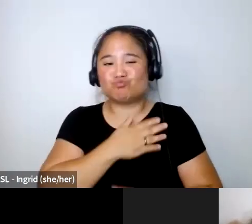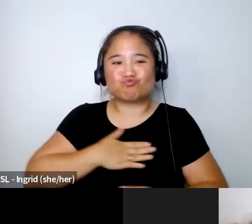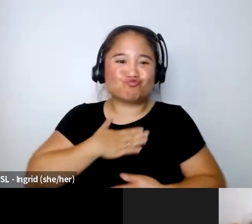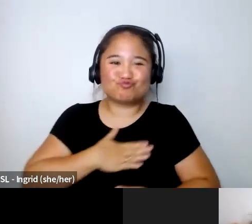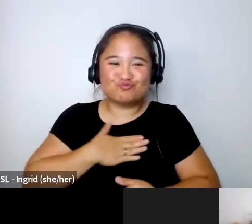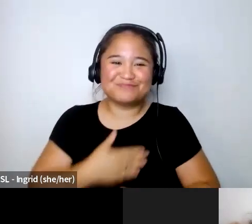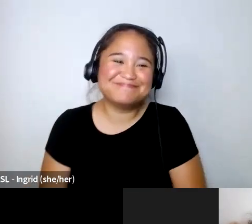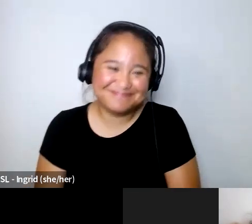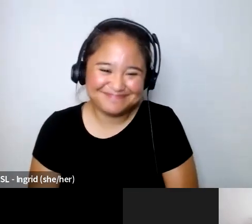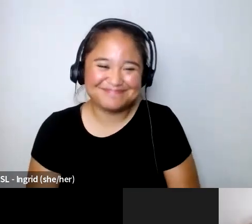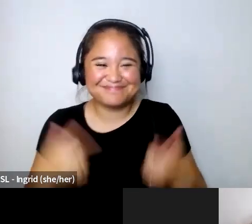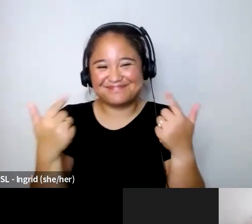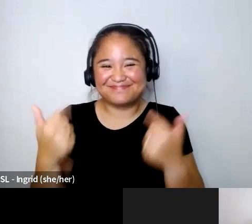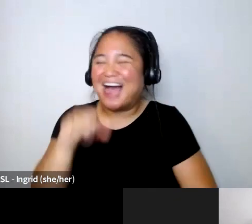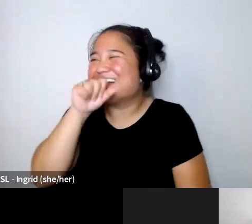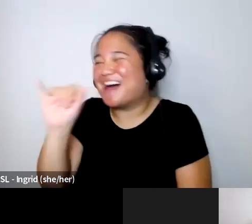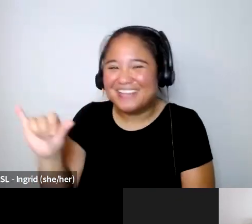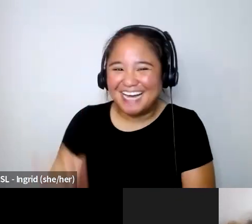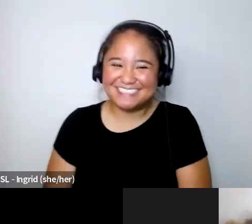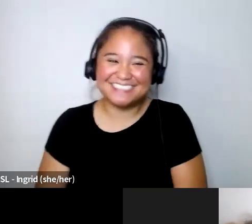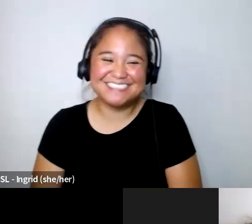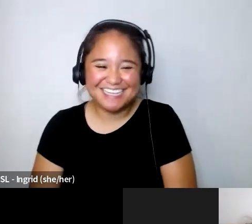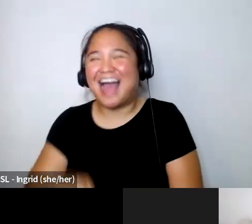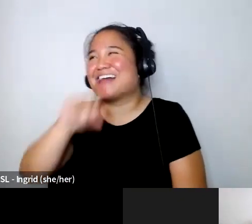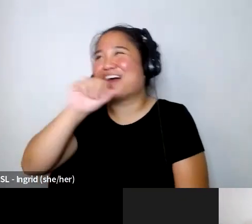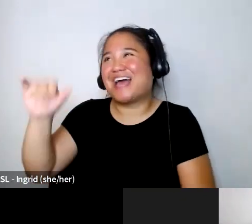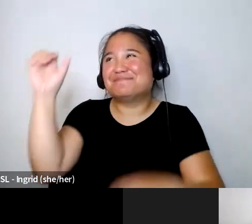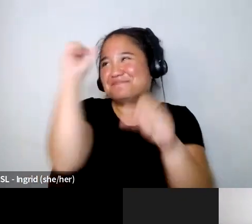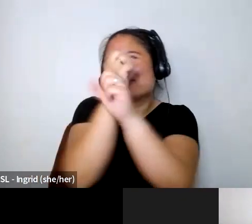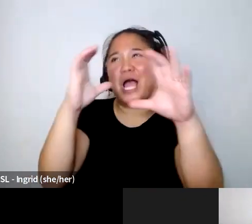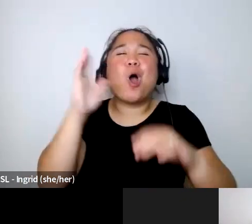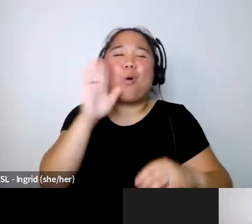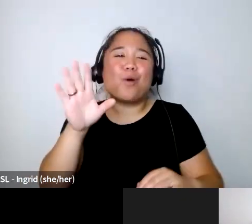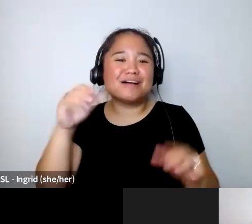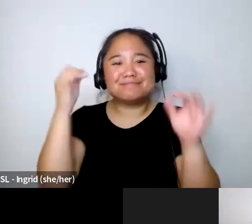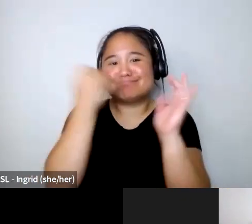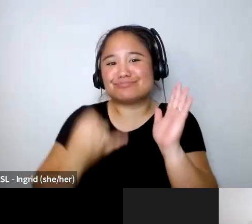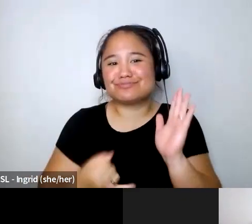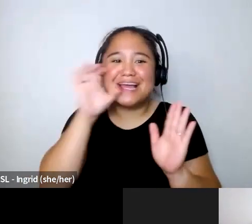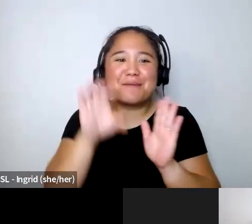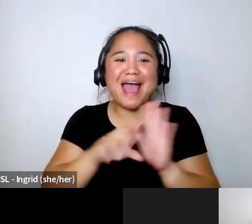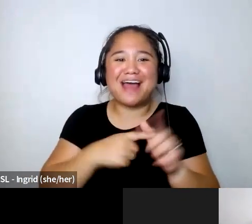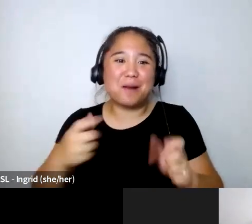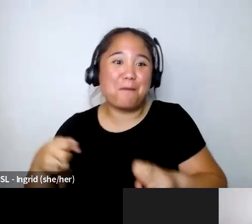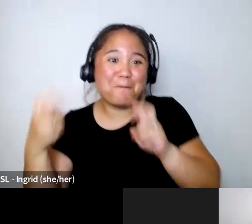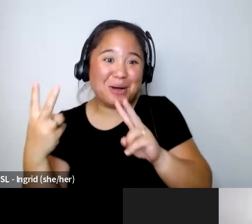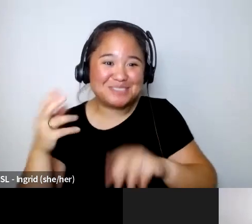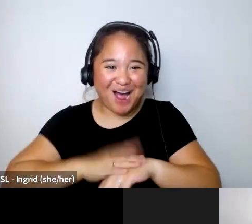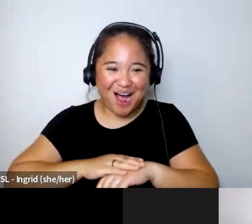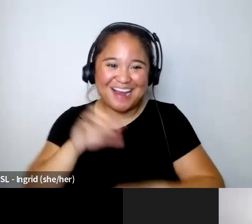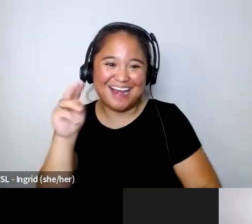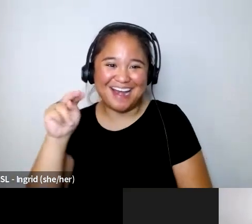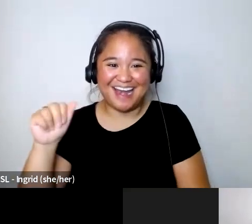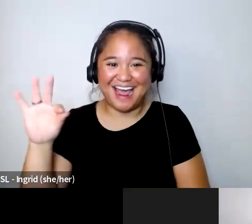so i love that so we're gonna make that into an image and we're gonna post that on nafta social media